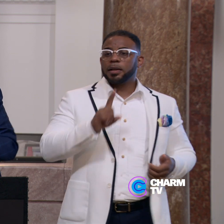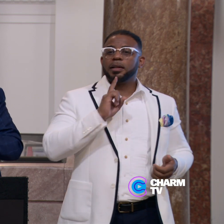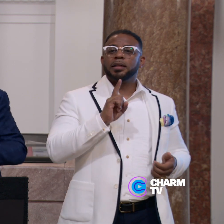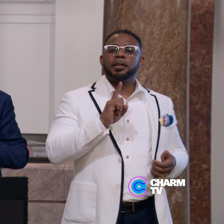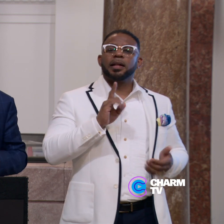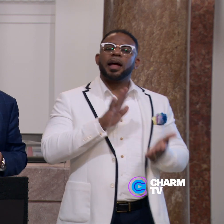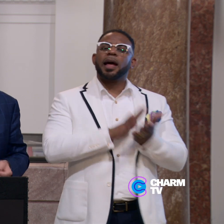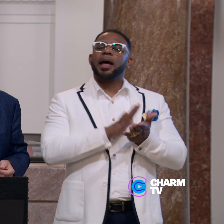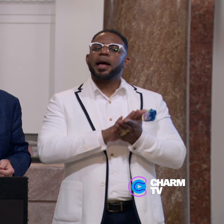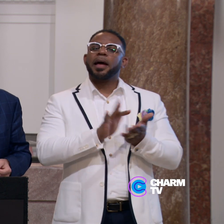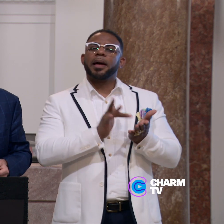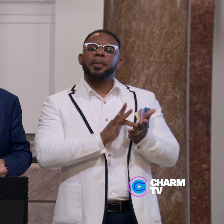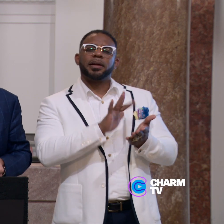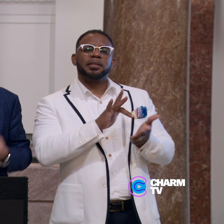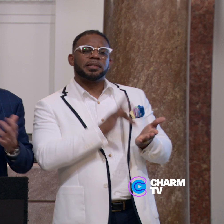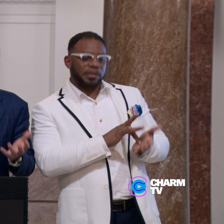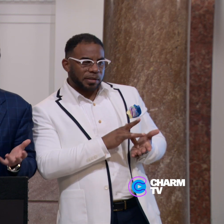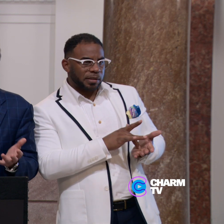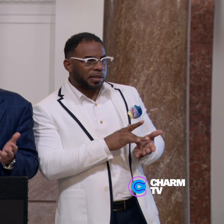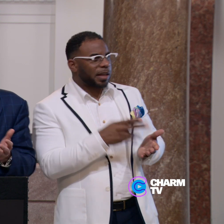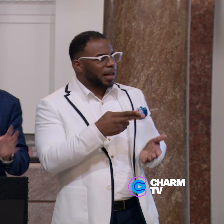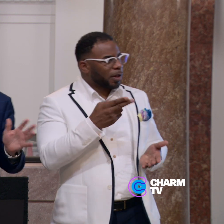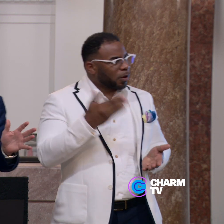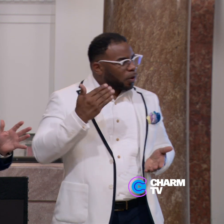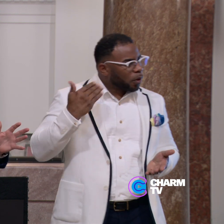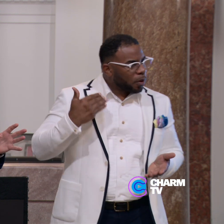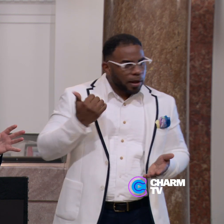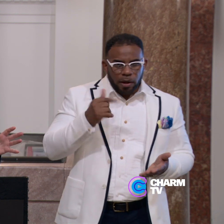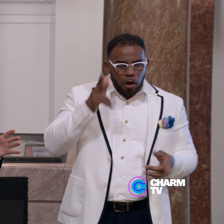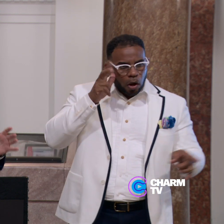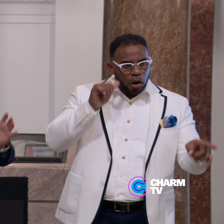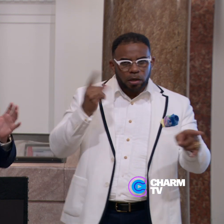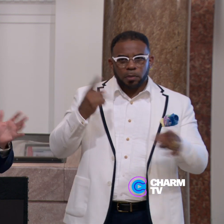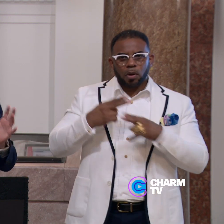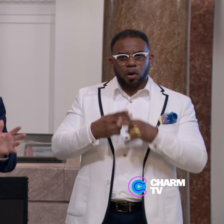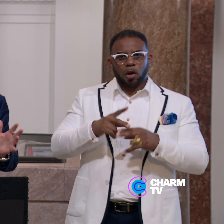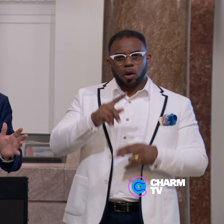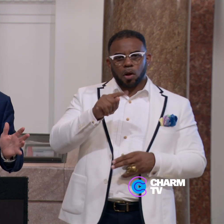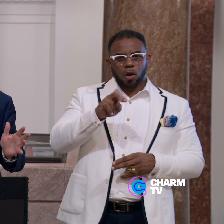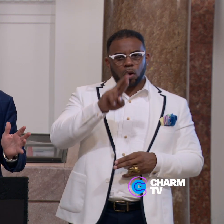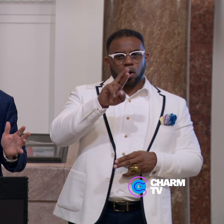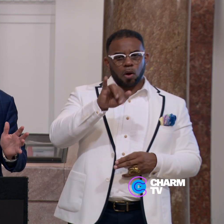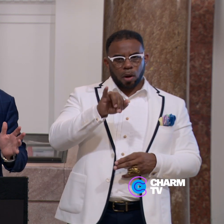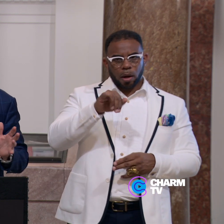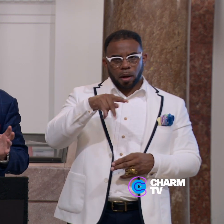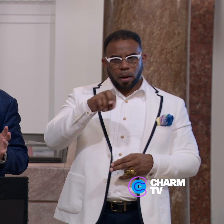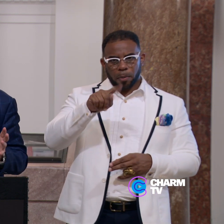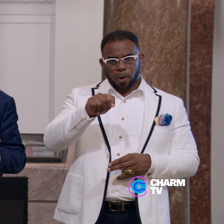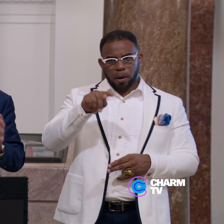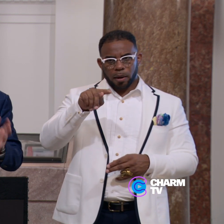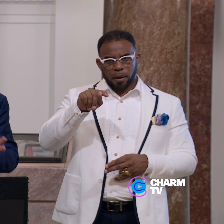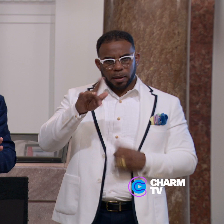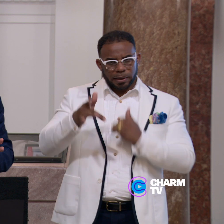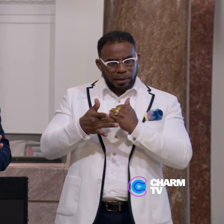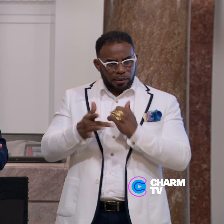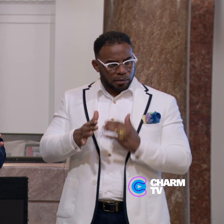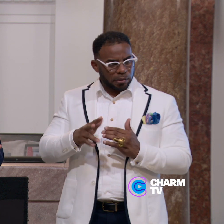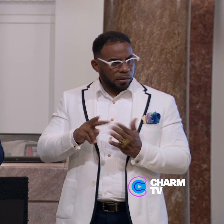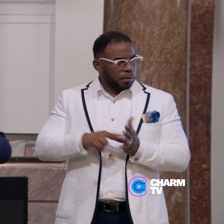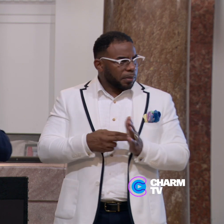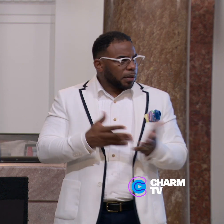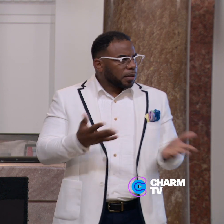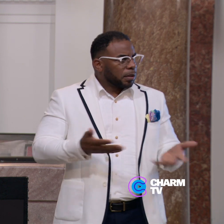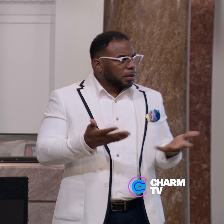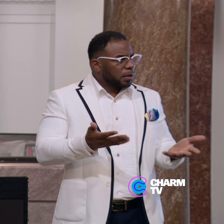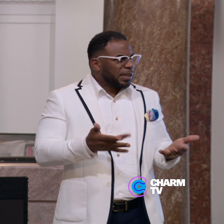But as an academic medical center, historically, has anybody heard of something called the tripartite mission? In academic medicine,